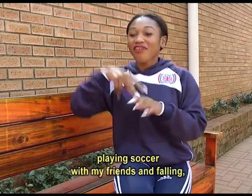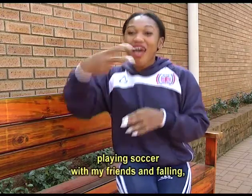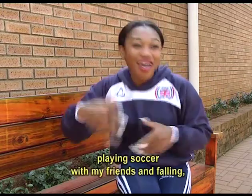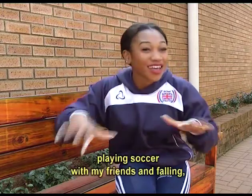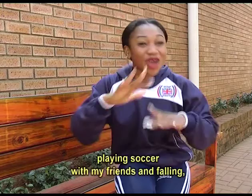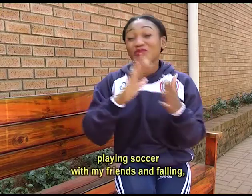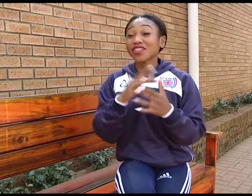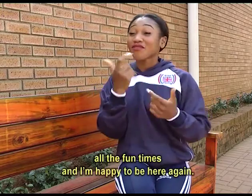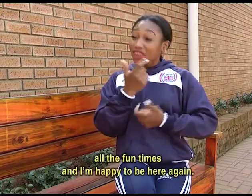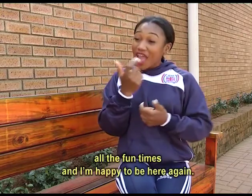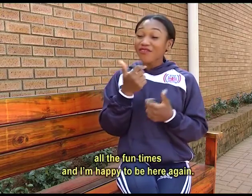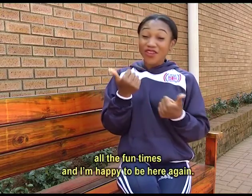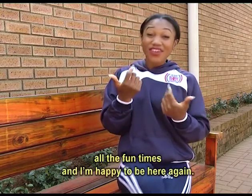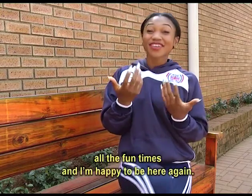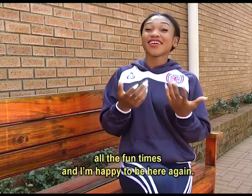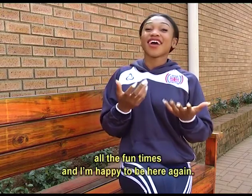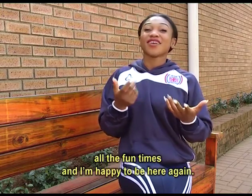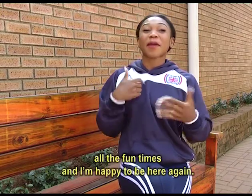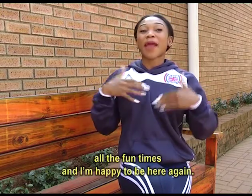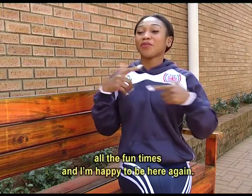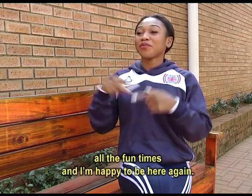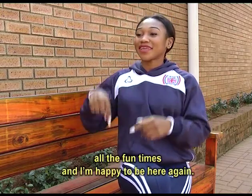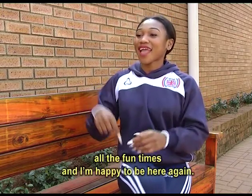my friends and falling, all the fun times and I'm happy to be here again.